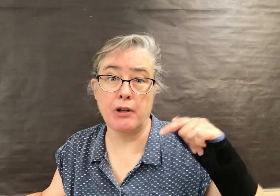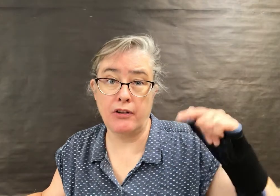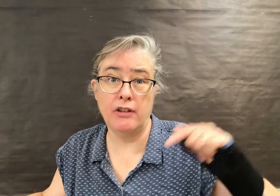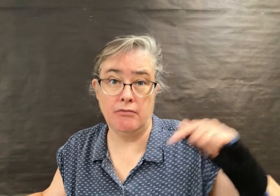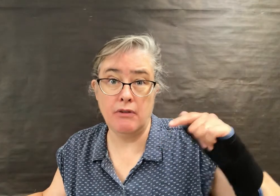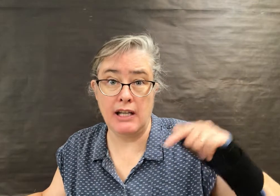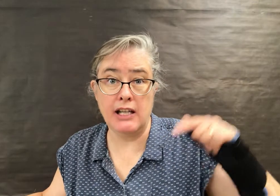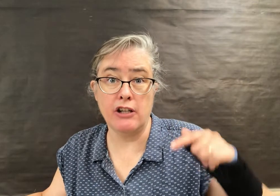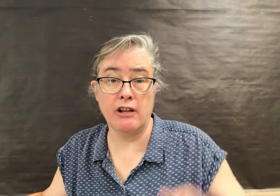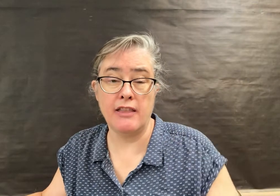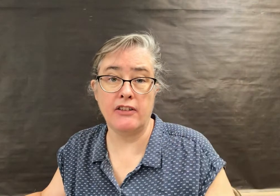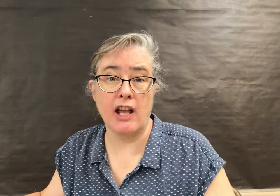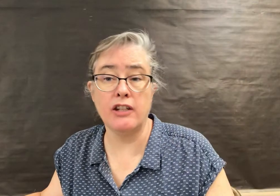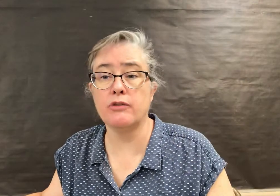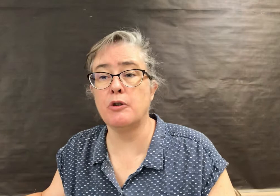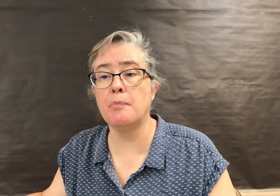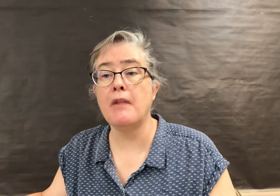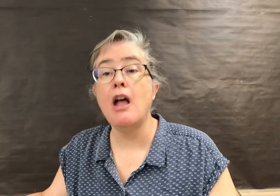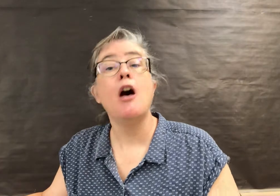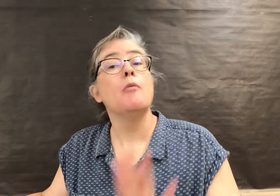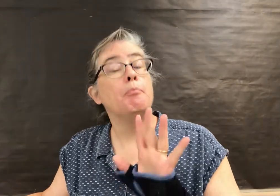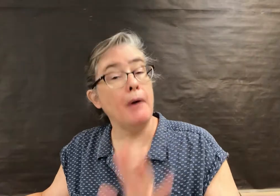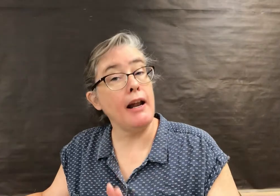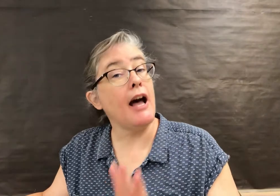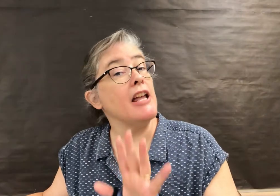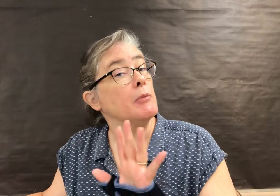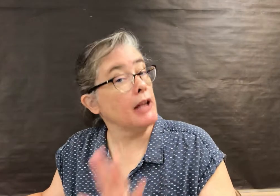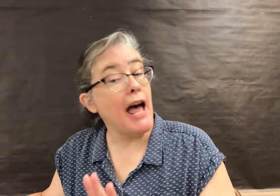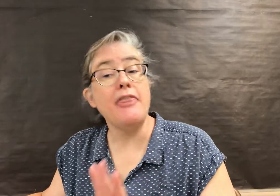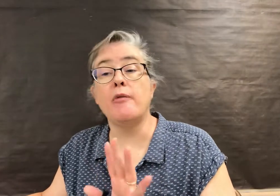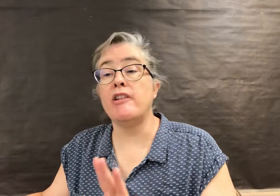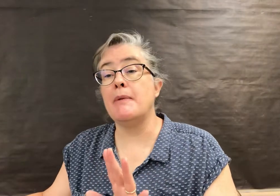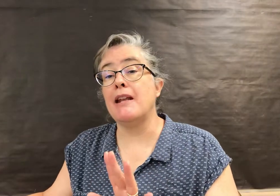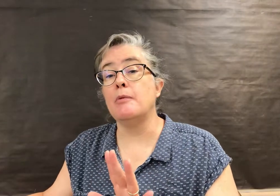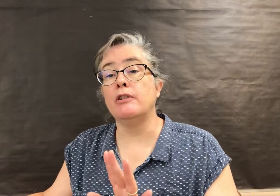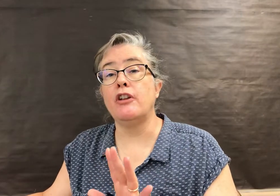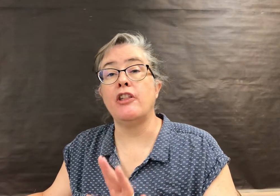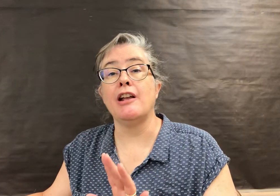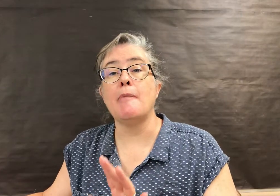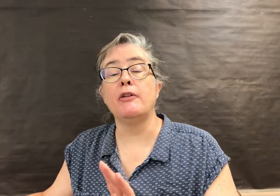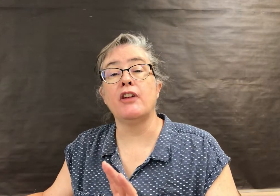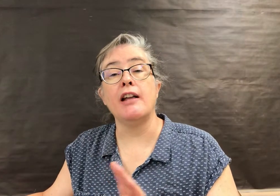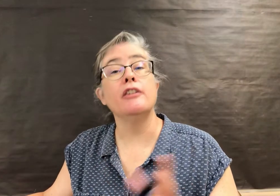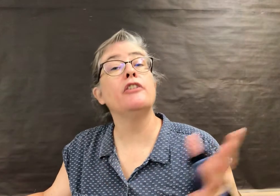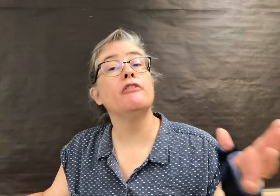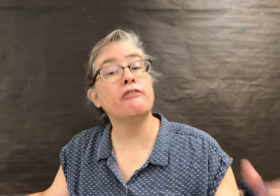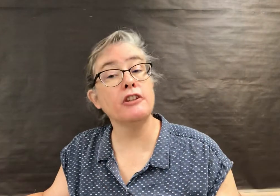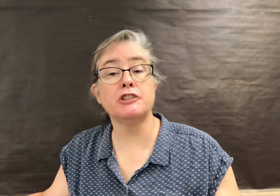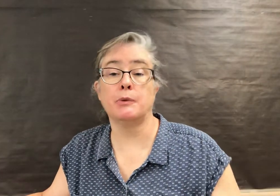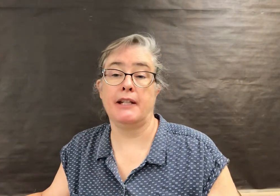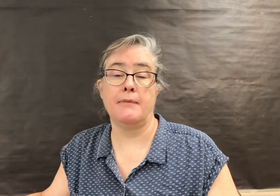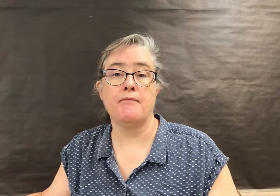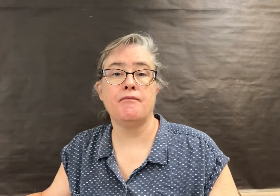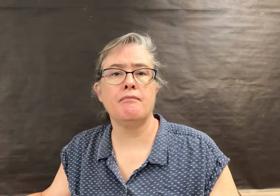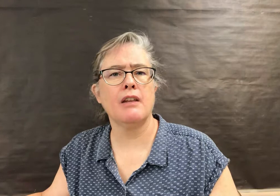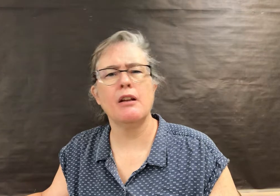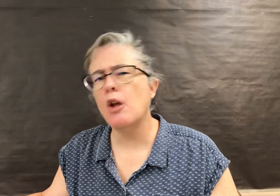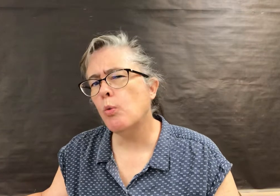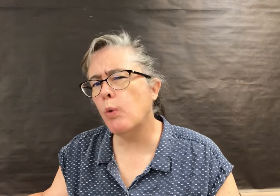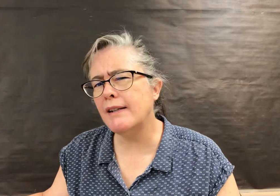person in here in the science room, but I am glad that we have been able to think about science virtually. What